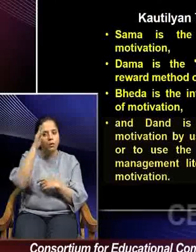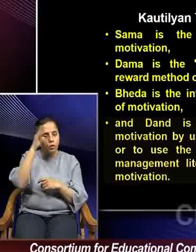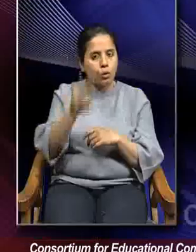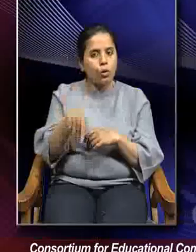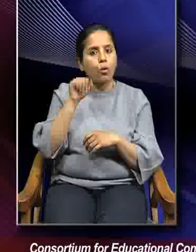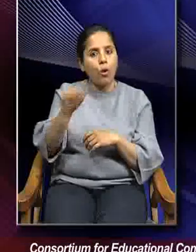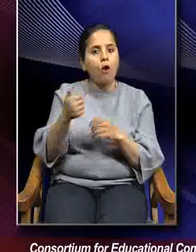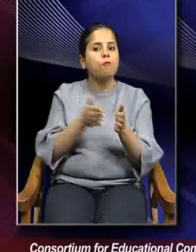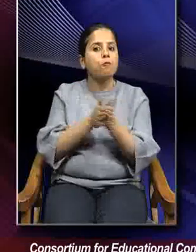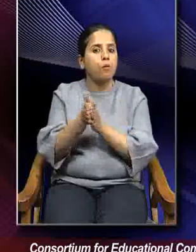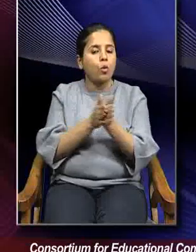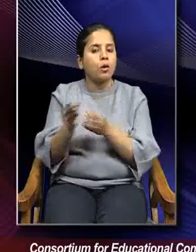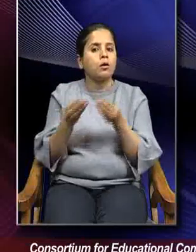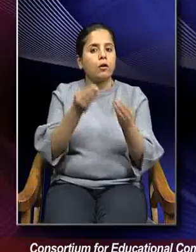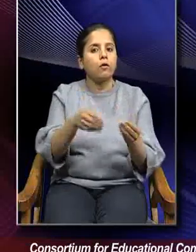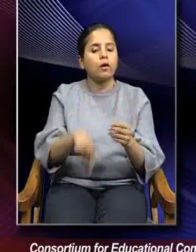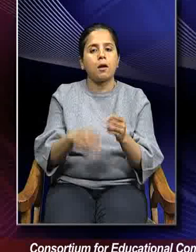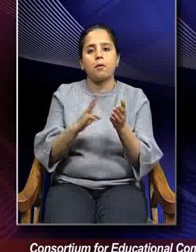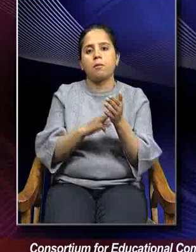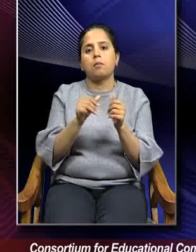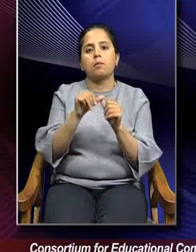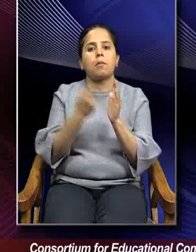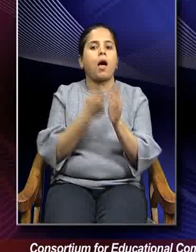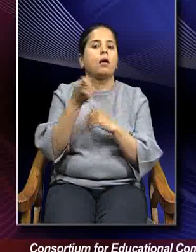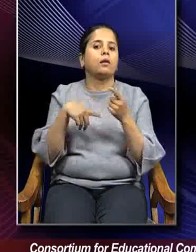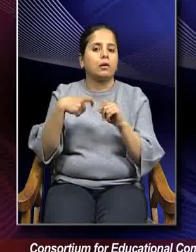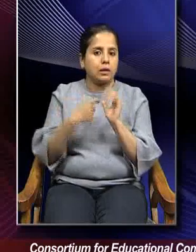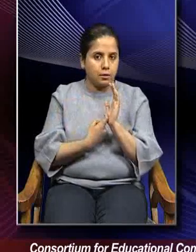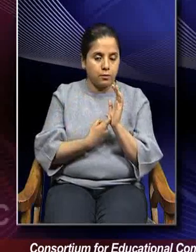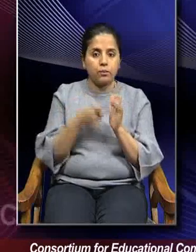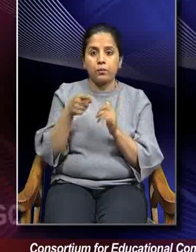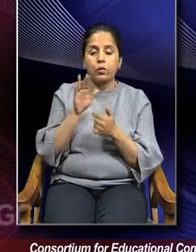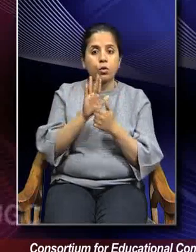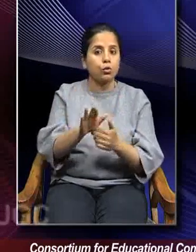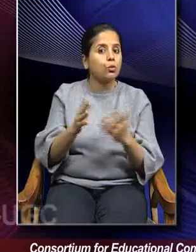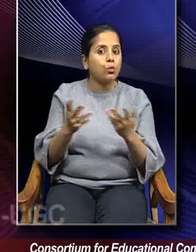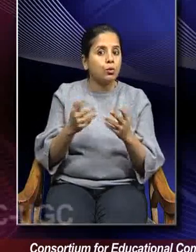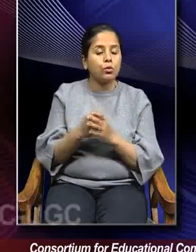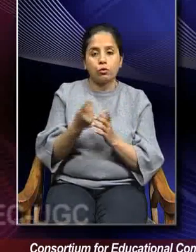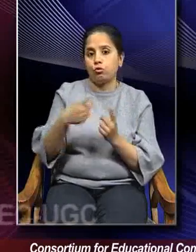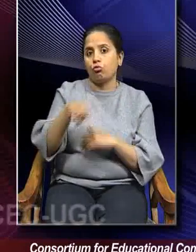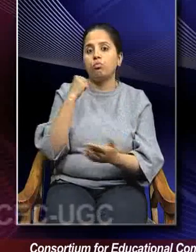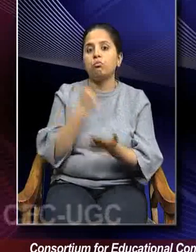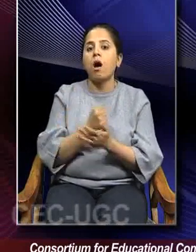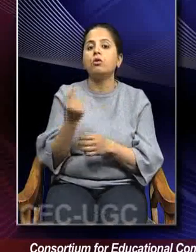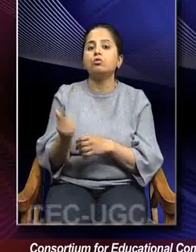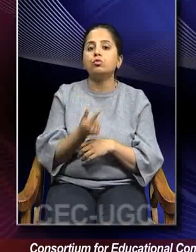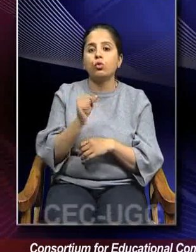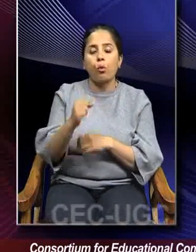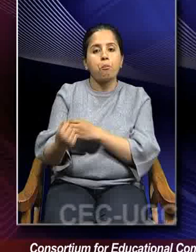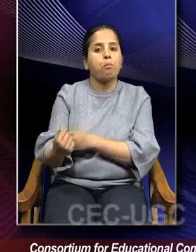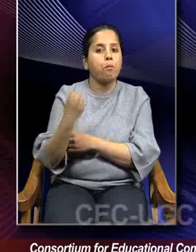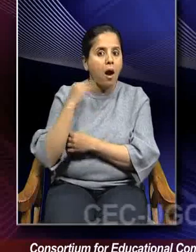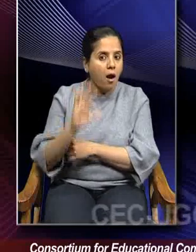of motivation given by McGregor. So this is indicating that you have to use your power,